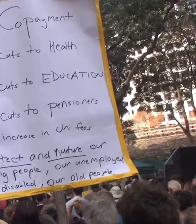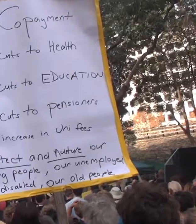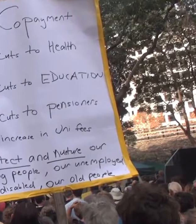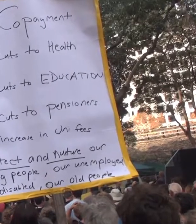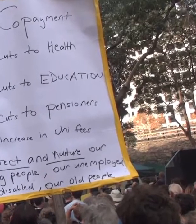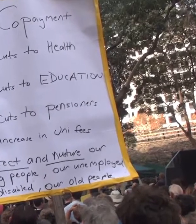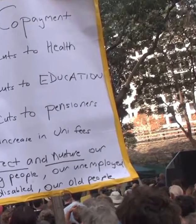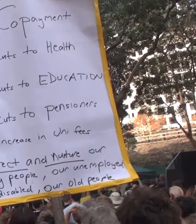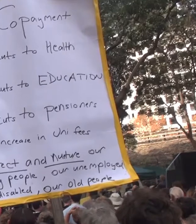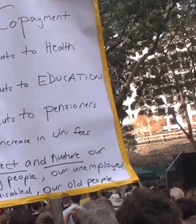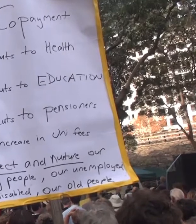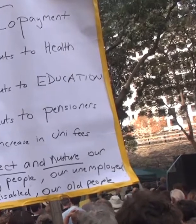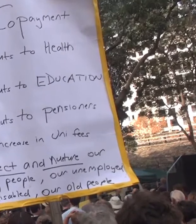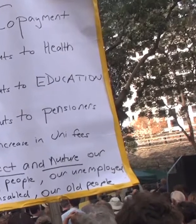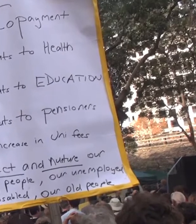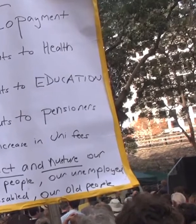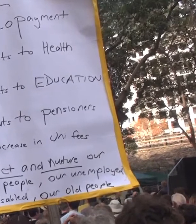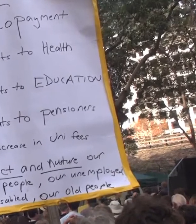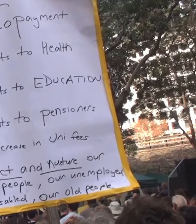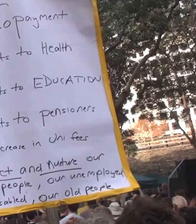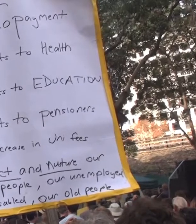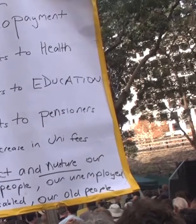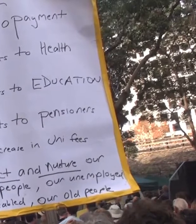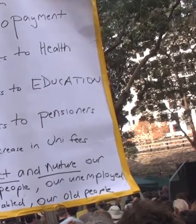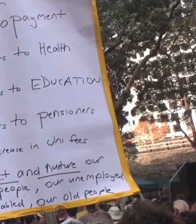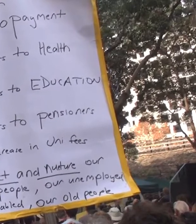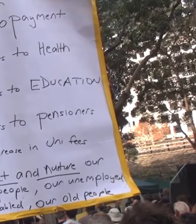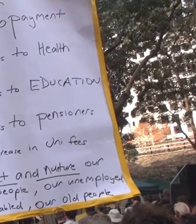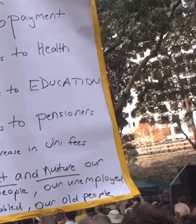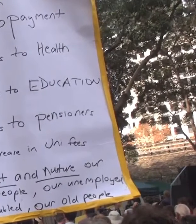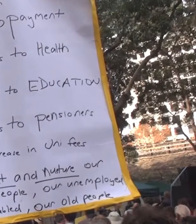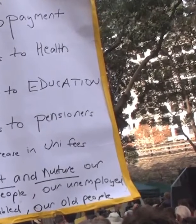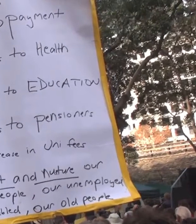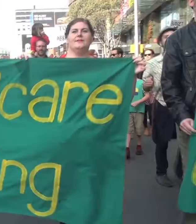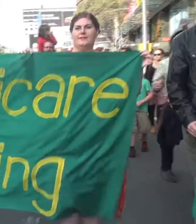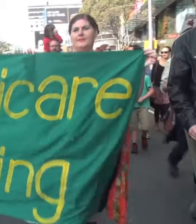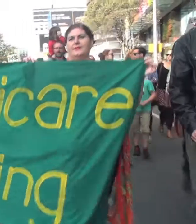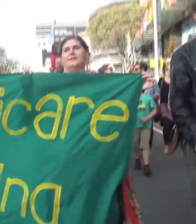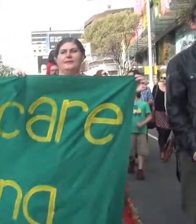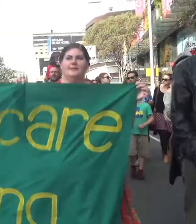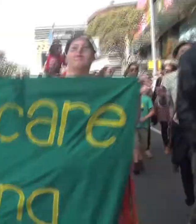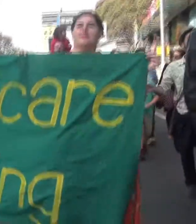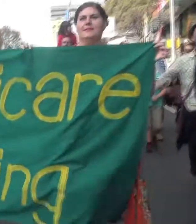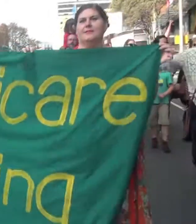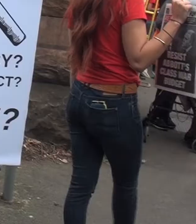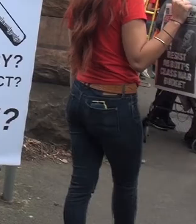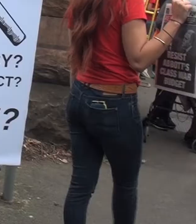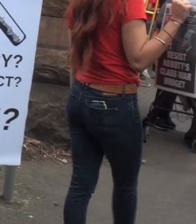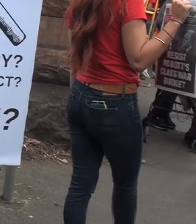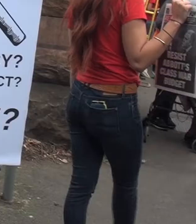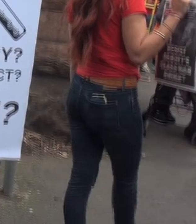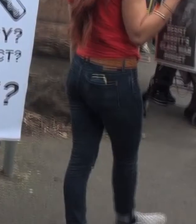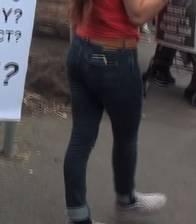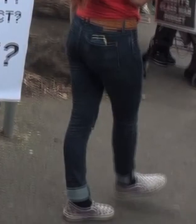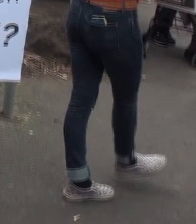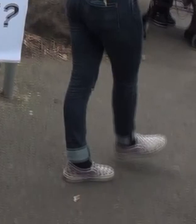it to the young and the unemployed, they can do it to you. If they can do it to senior Australians, they can do it to you. If